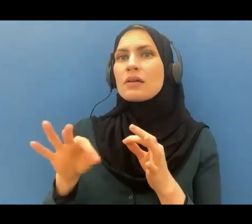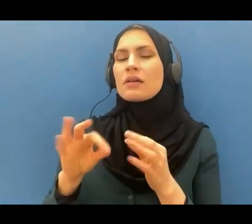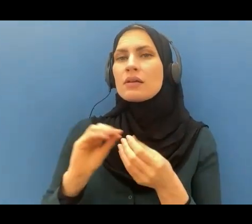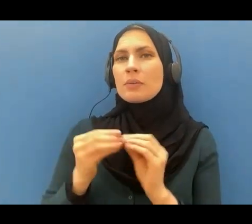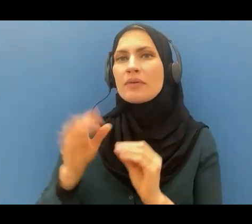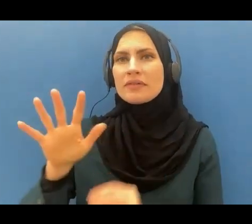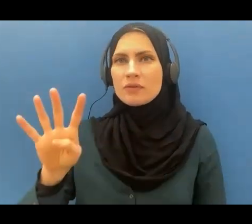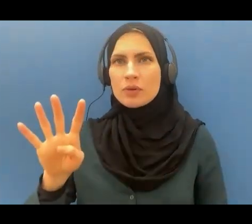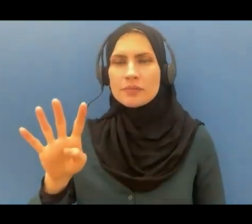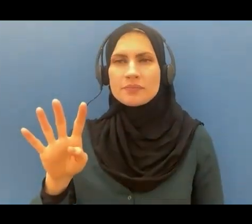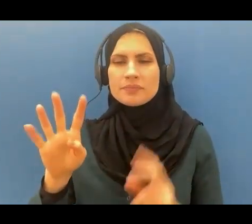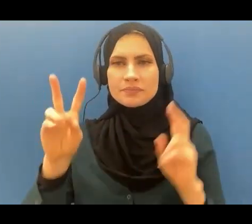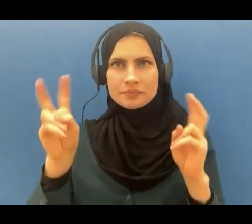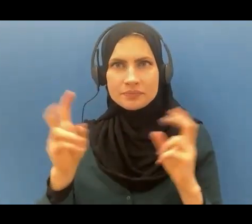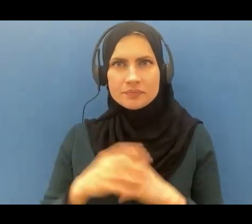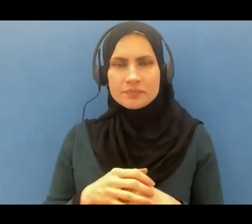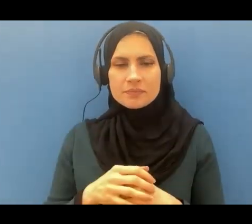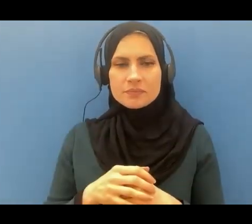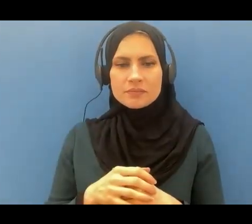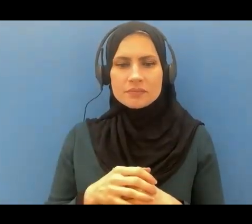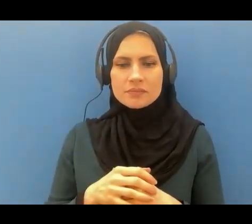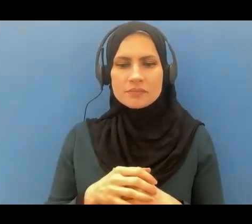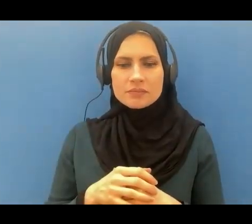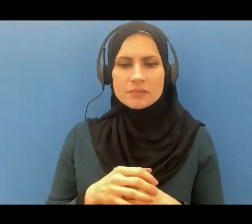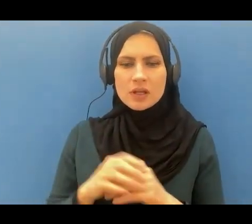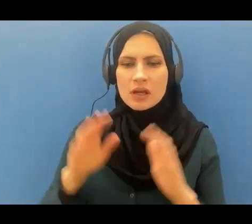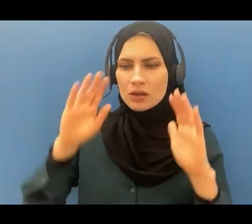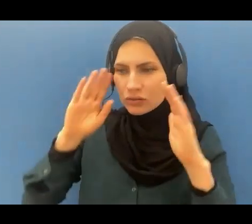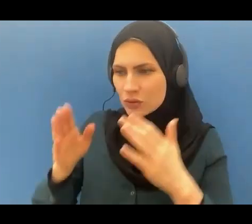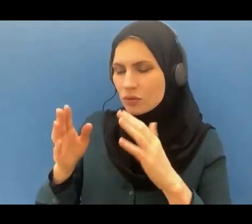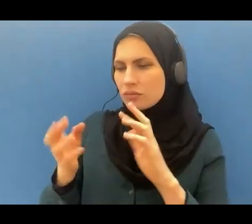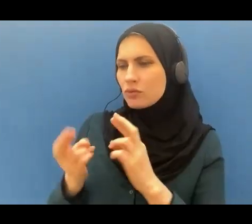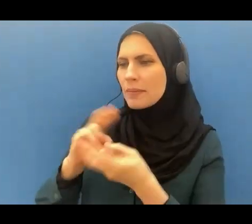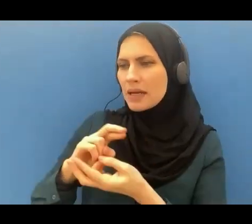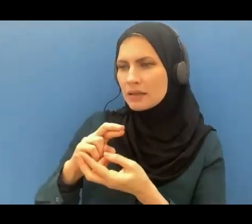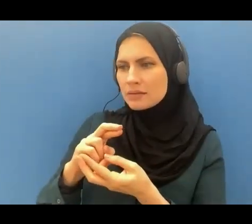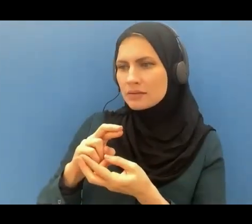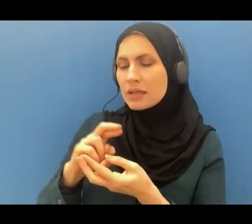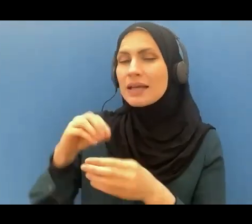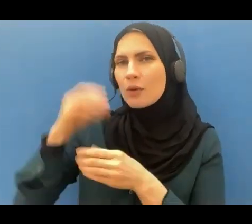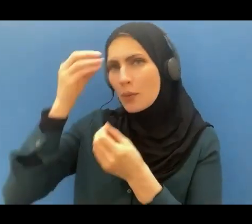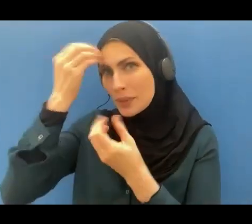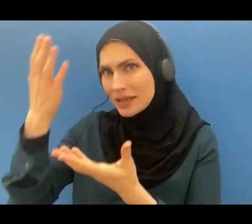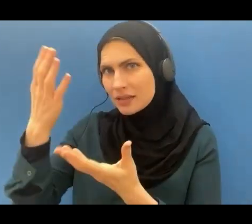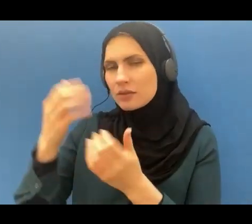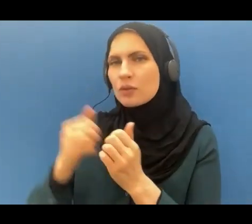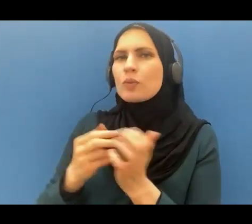It says, And turn in repentance and in obedience with true faith to your Lord